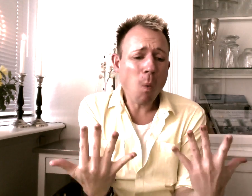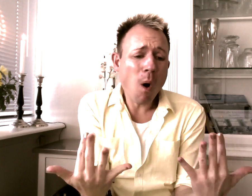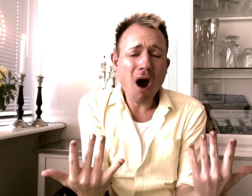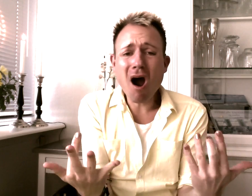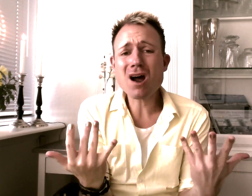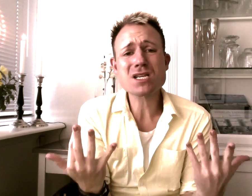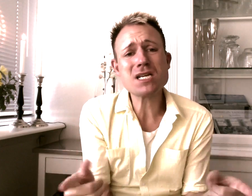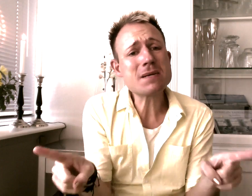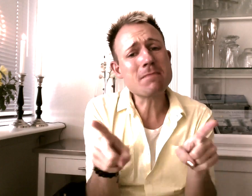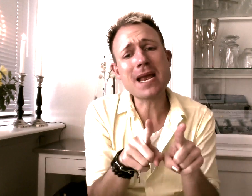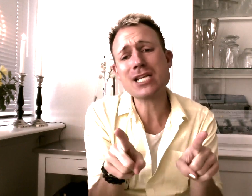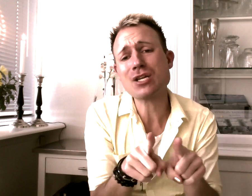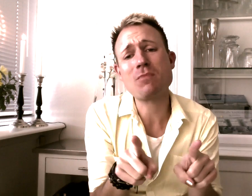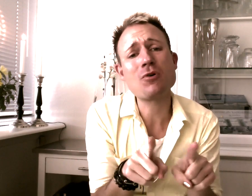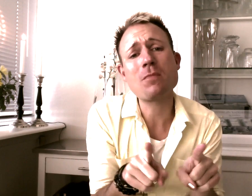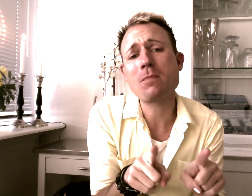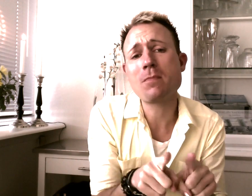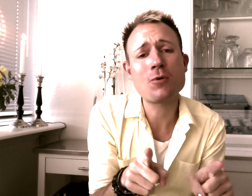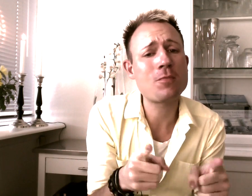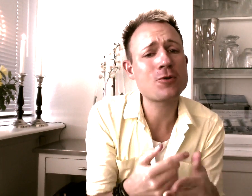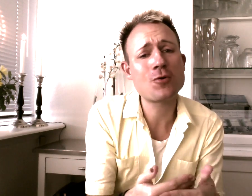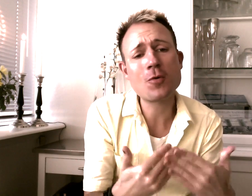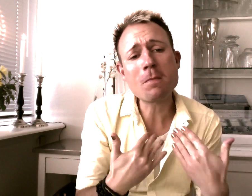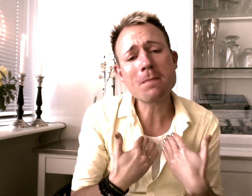What it's changed to me